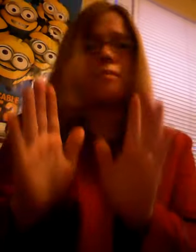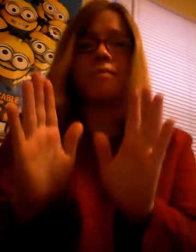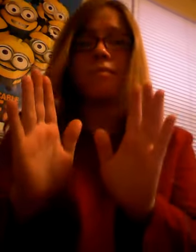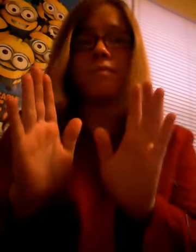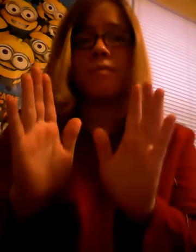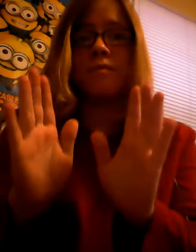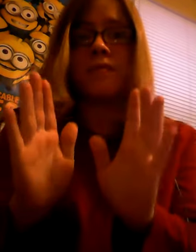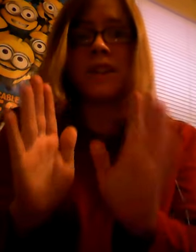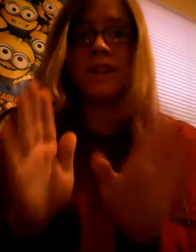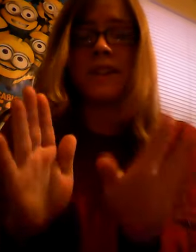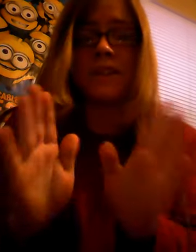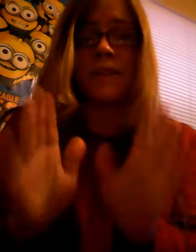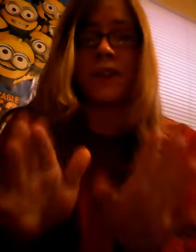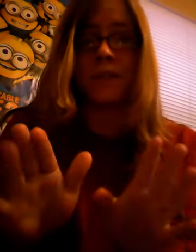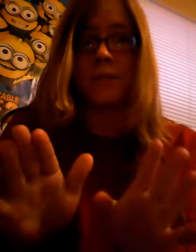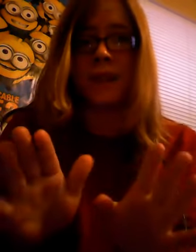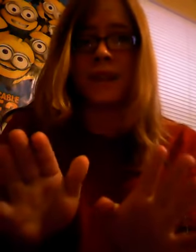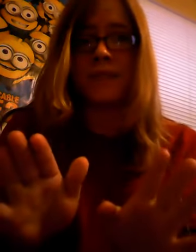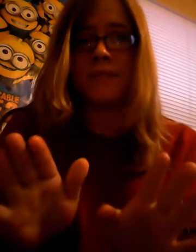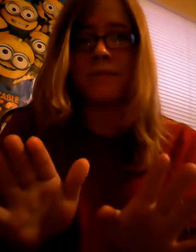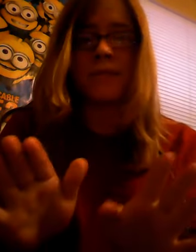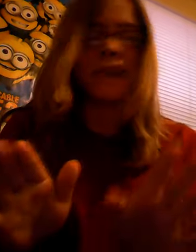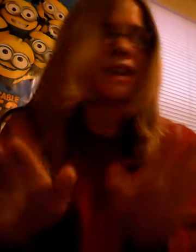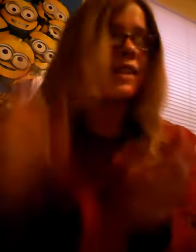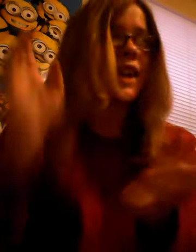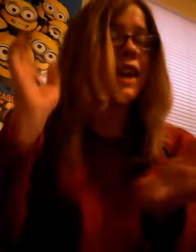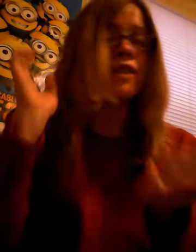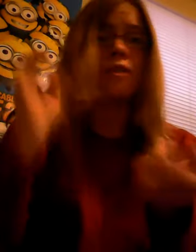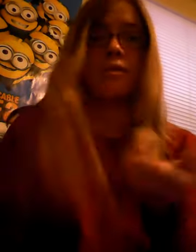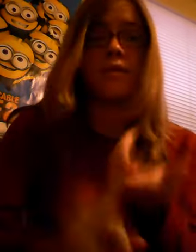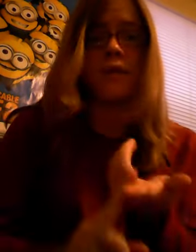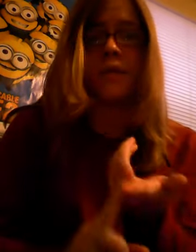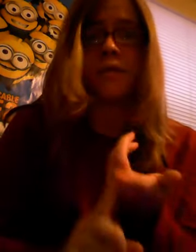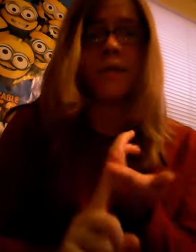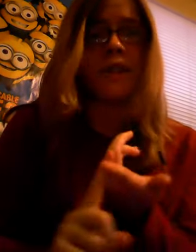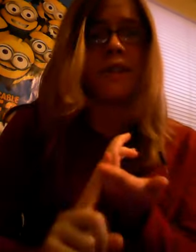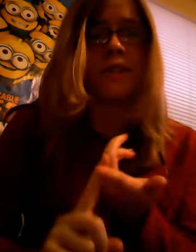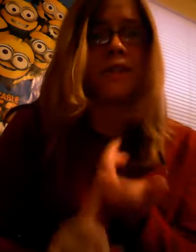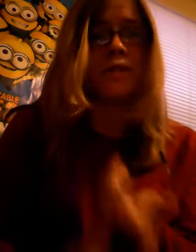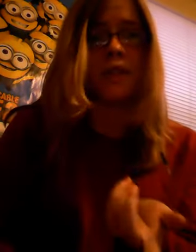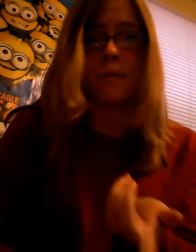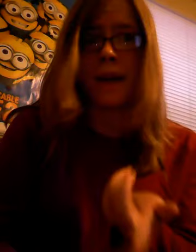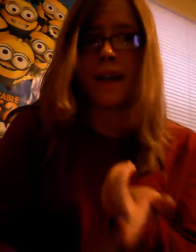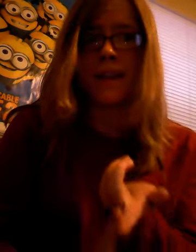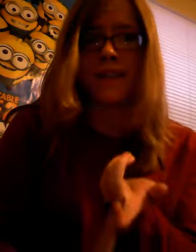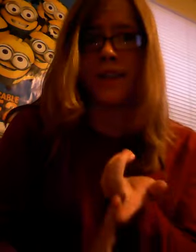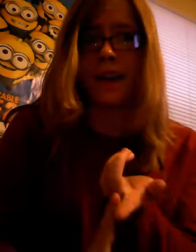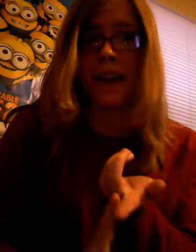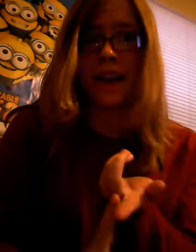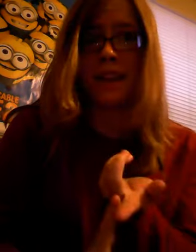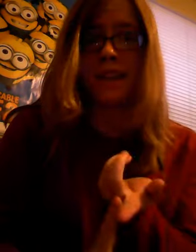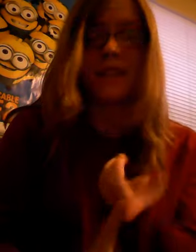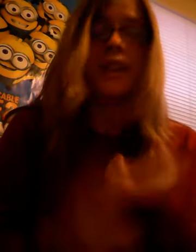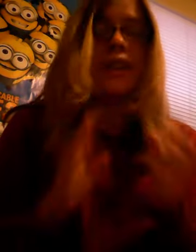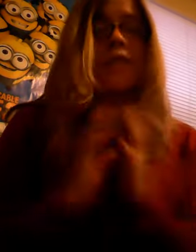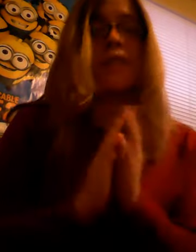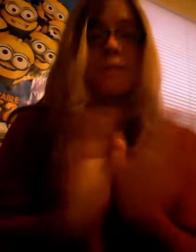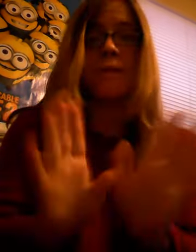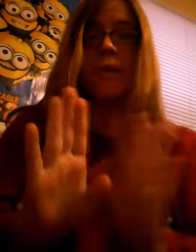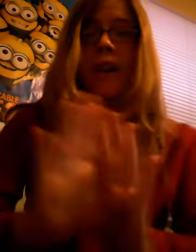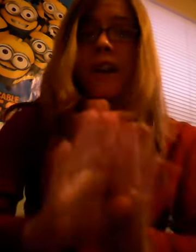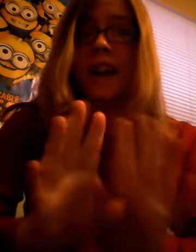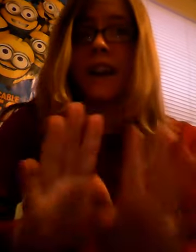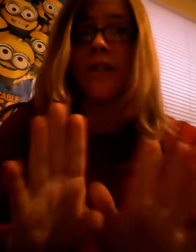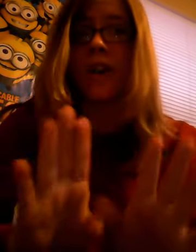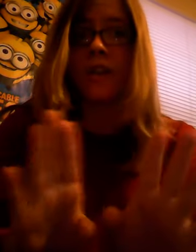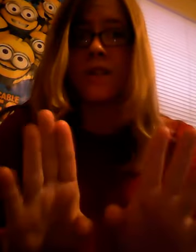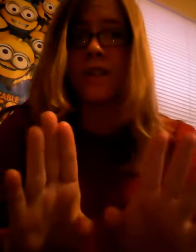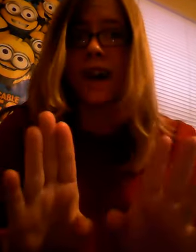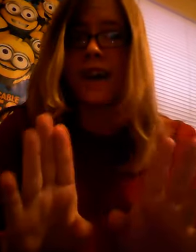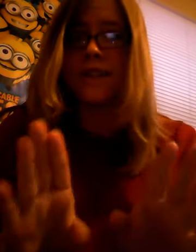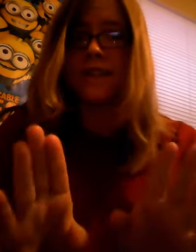you just have to follow me because I don't know what you little pandas are like. Don't get me wrong. I love all of you guys,